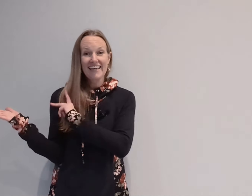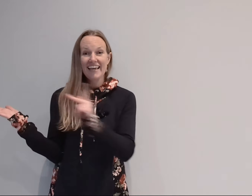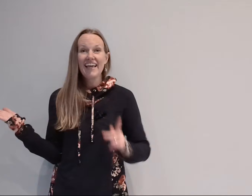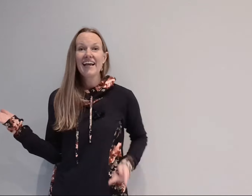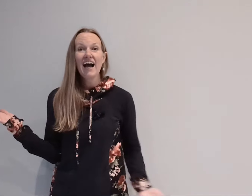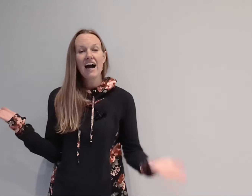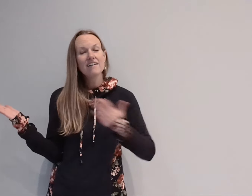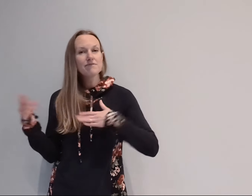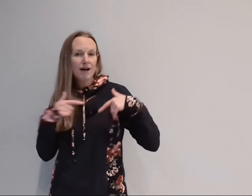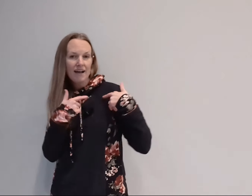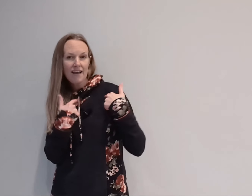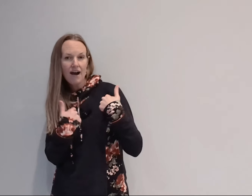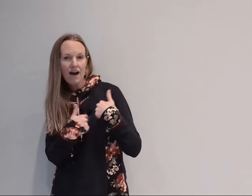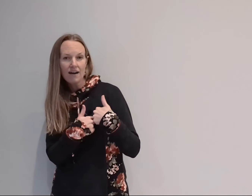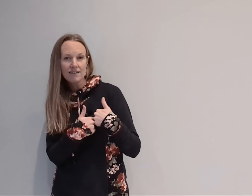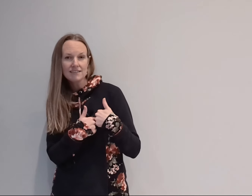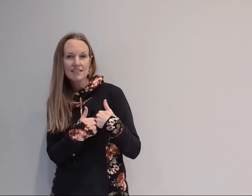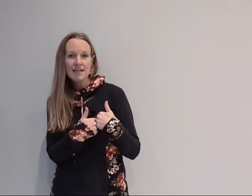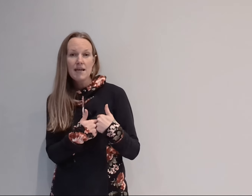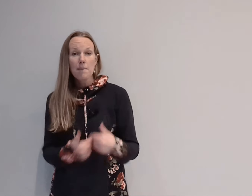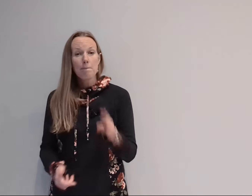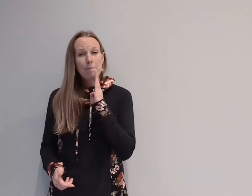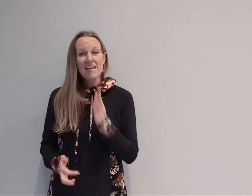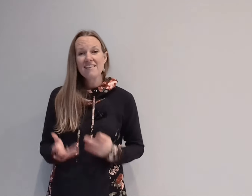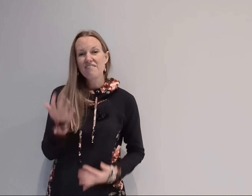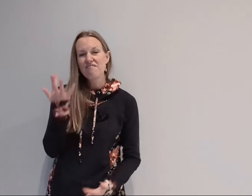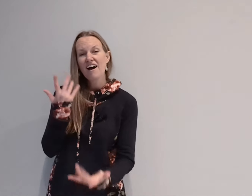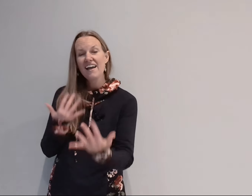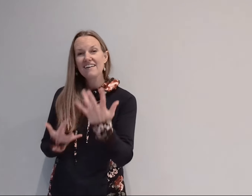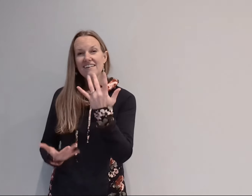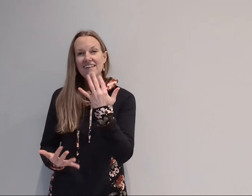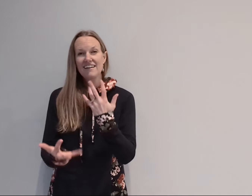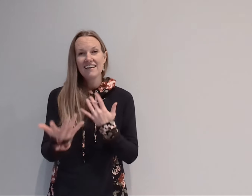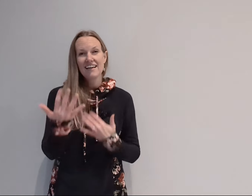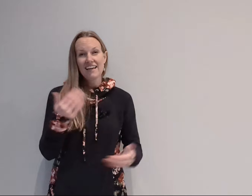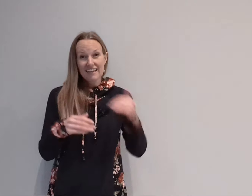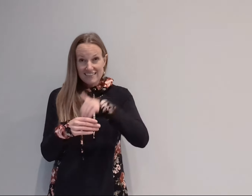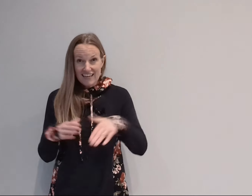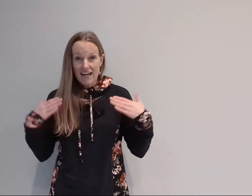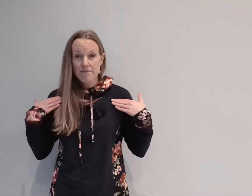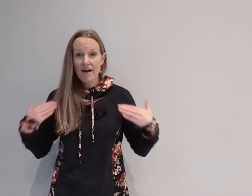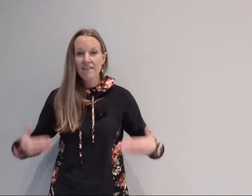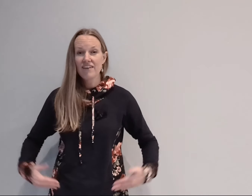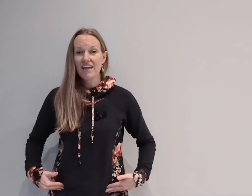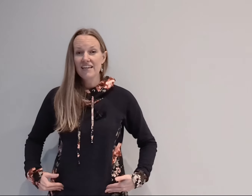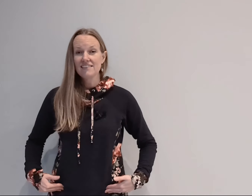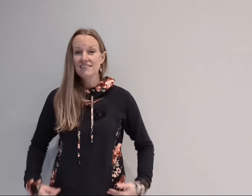king of my heart be the fire inside my veins